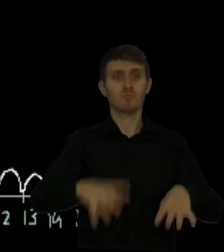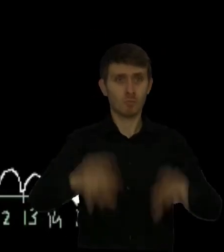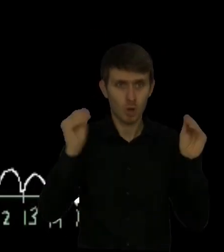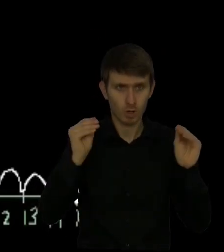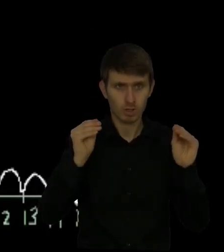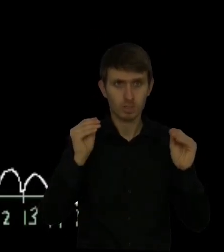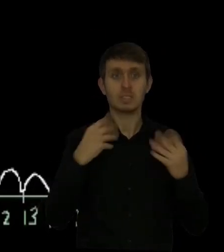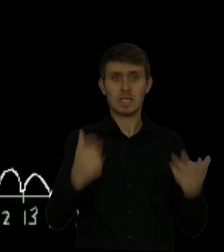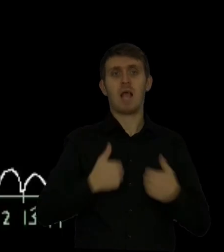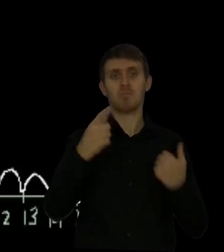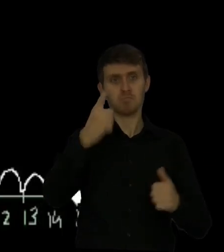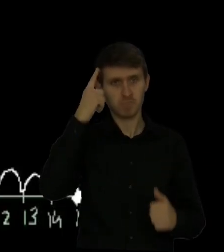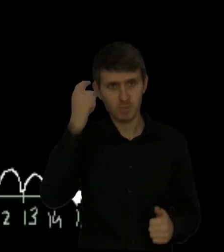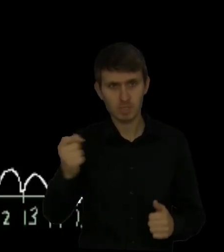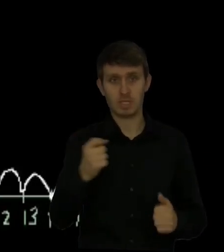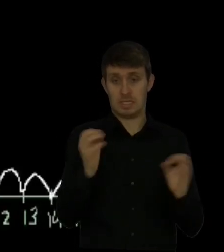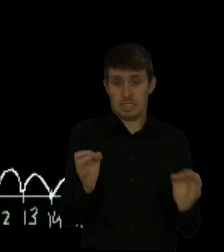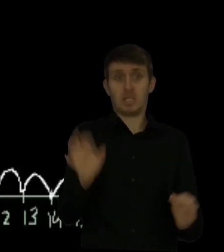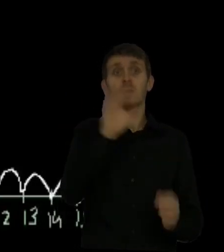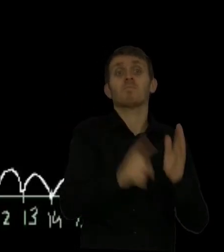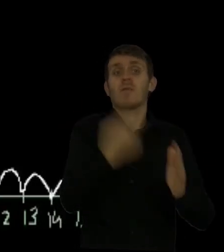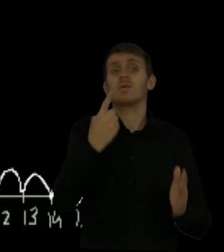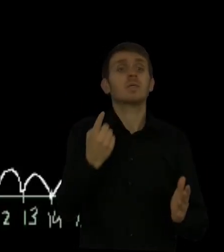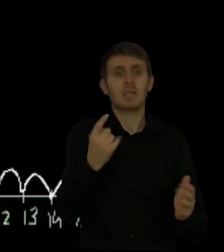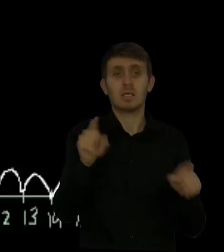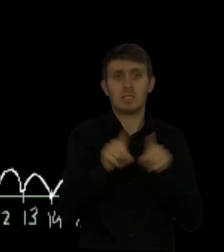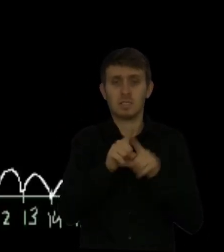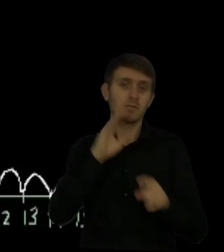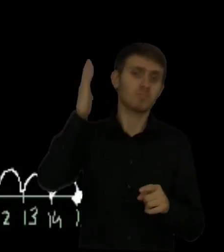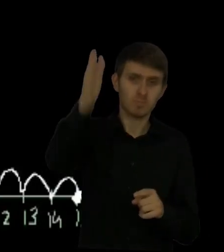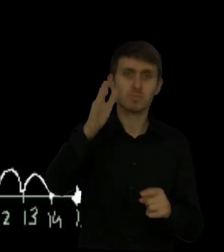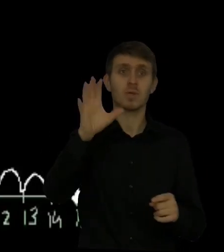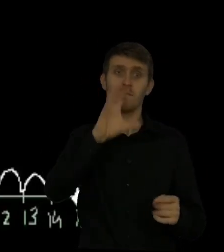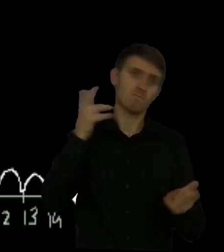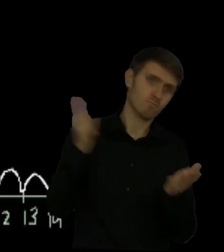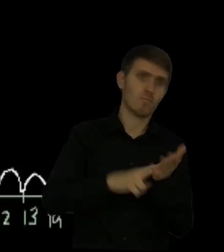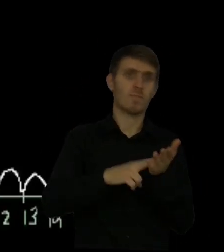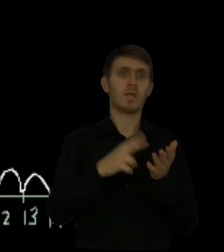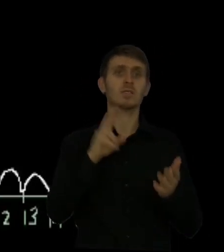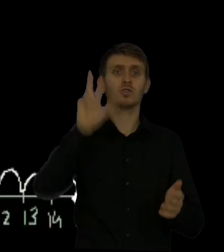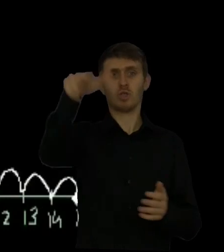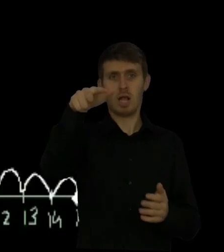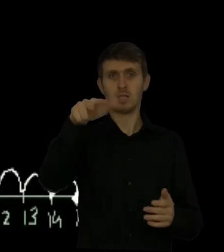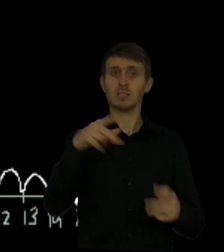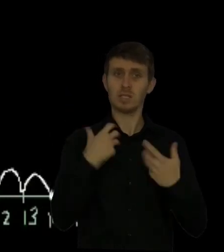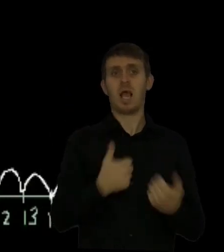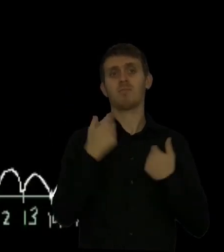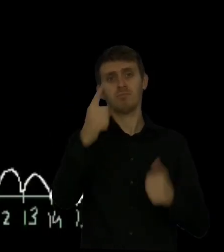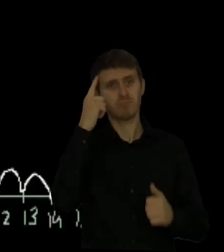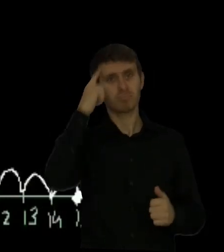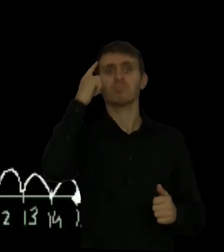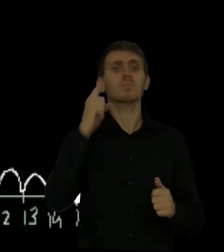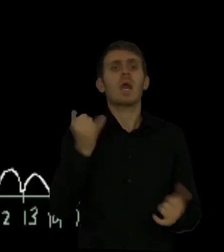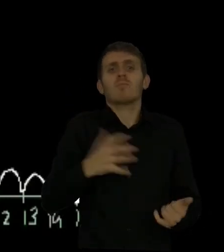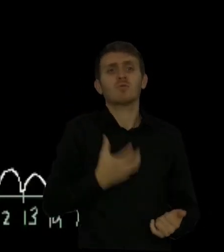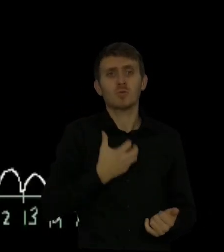have to start memorizing them. But over time, when you look back, I want you to remember how you feel while you're watching this video right now. And then I